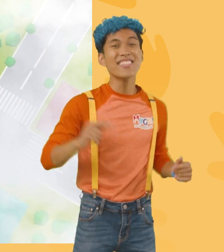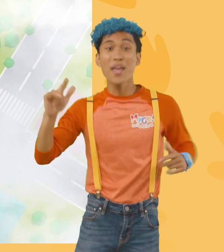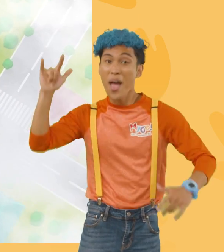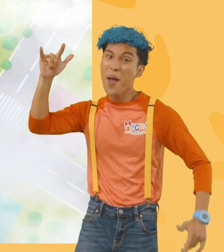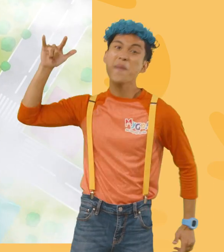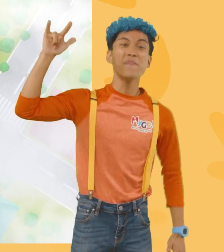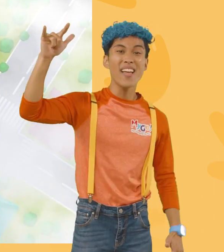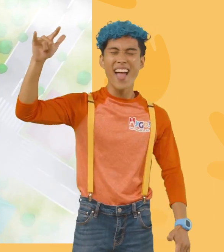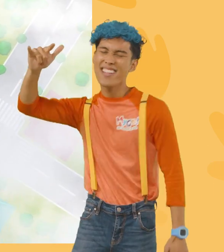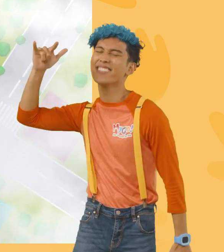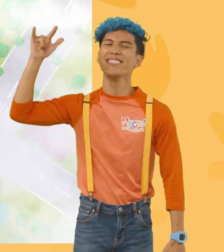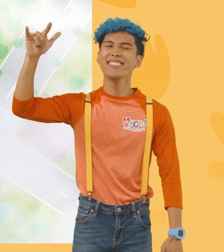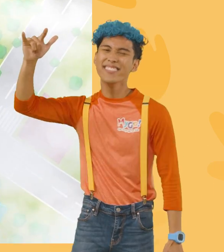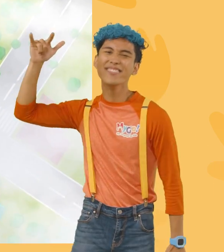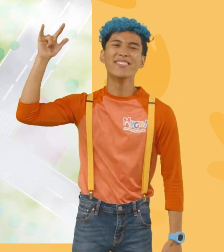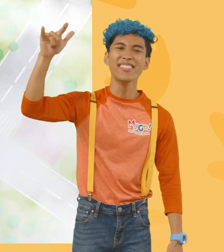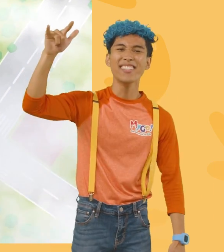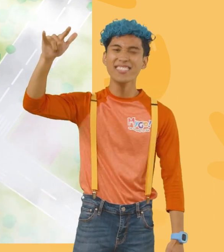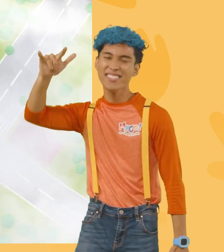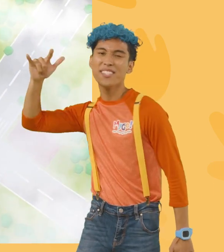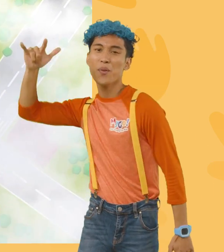Airplanes, airplanes, flying